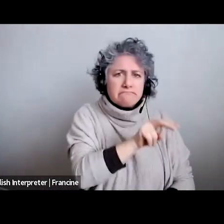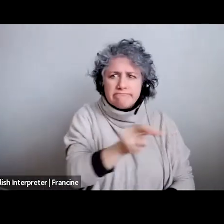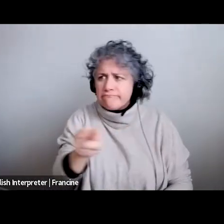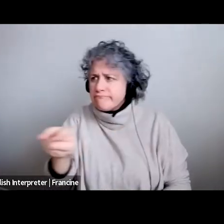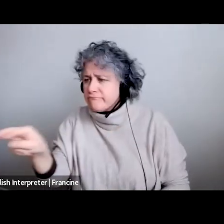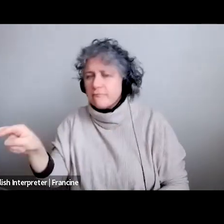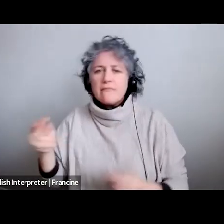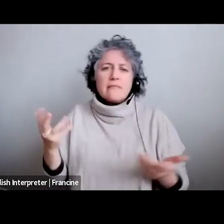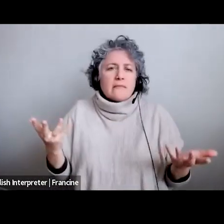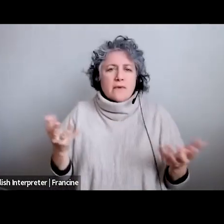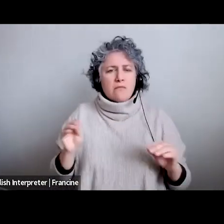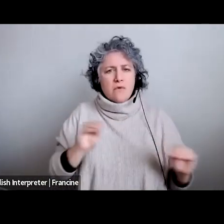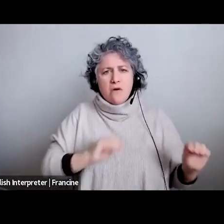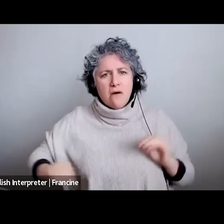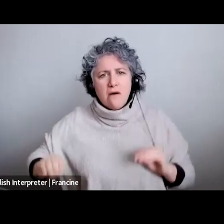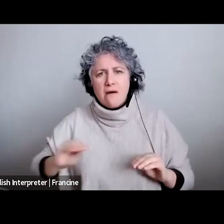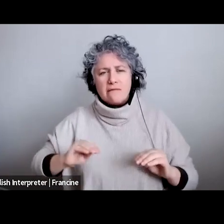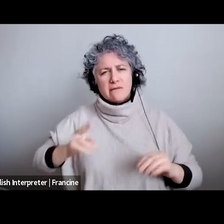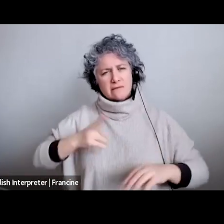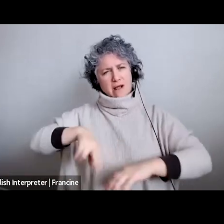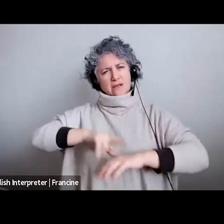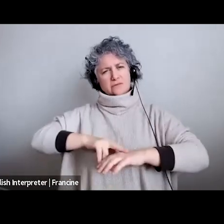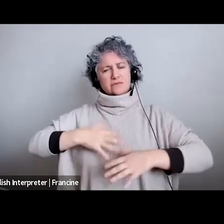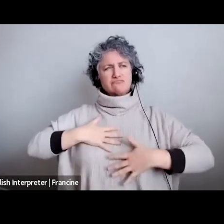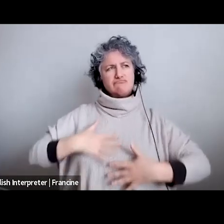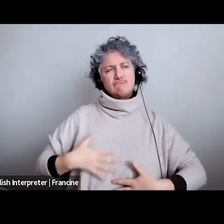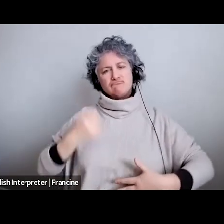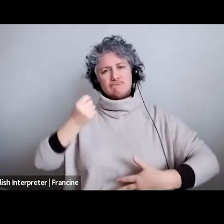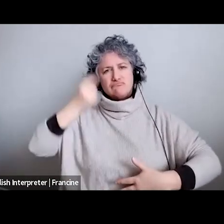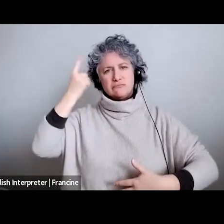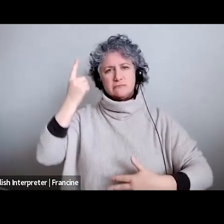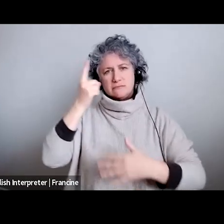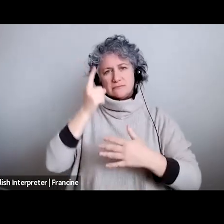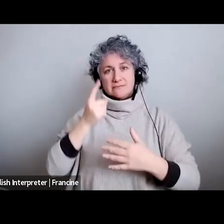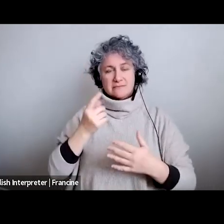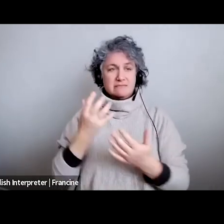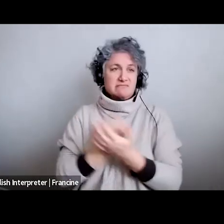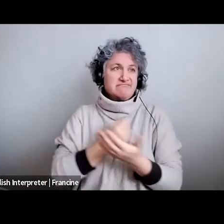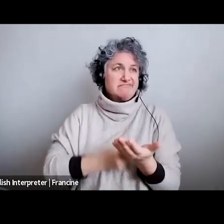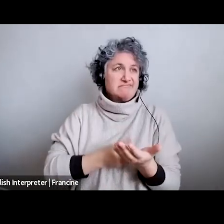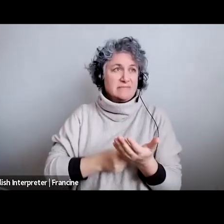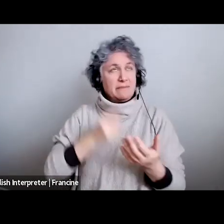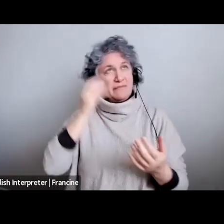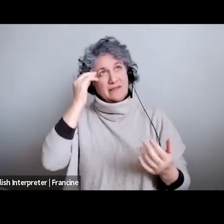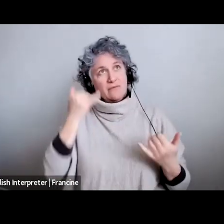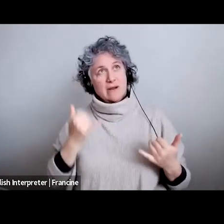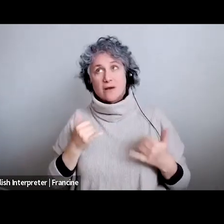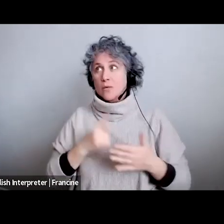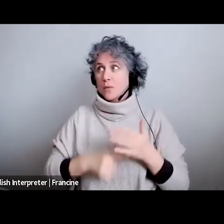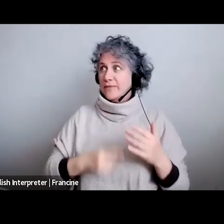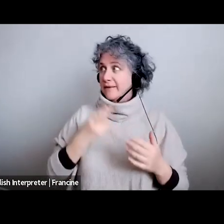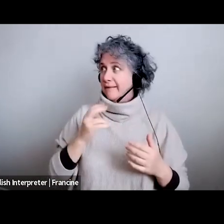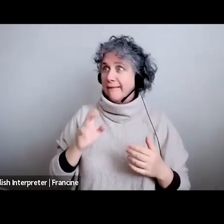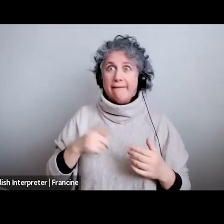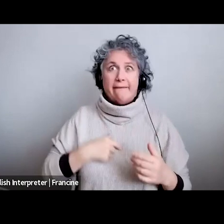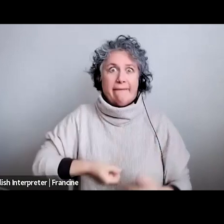saying would you be moving around you know when we talk and i'm thinking even real right now about what the heck i'm going to say you know i'm looking down or i'm i'm